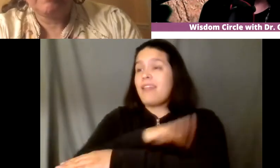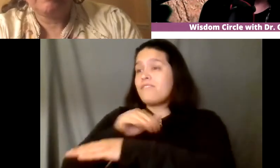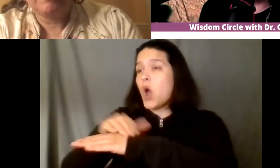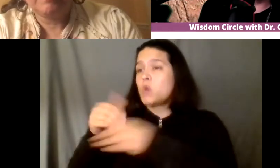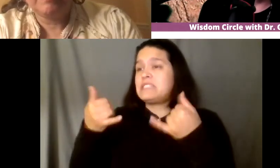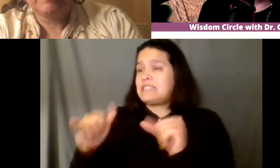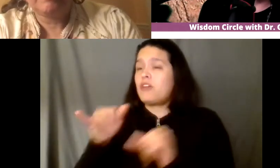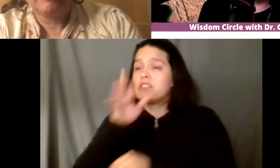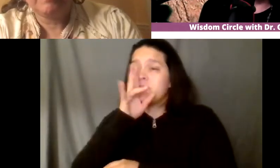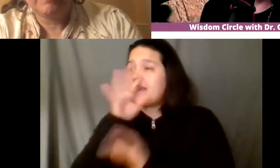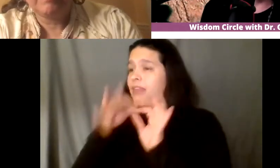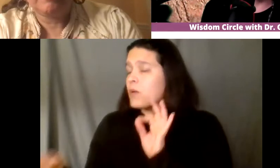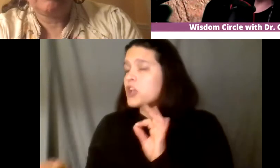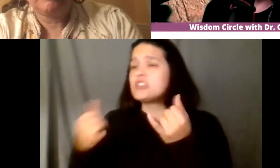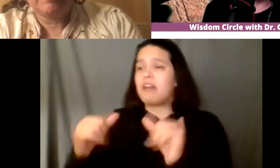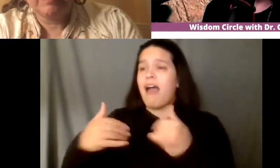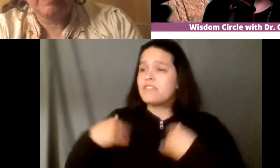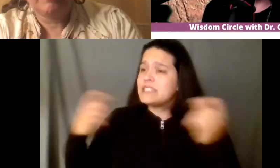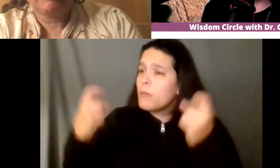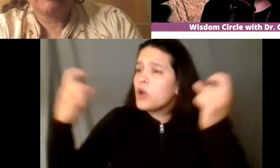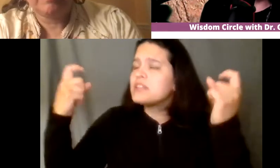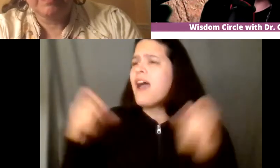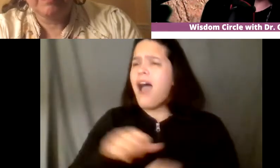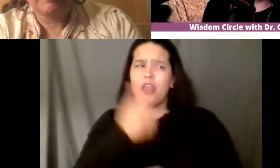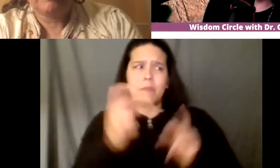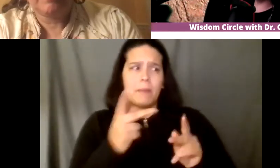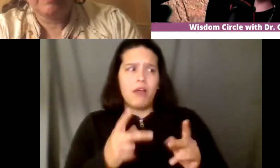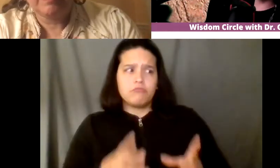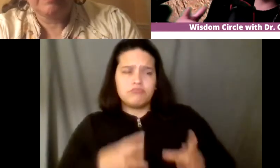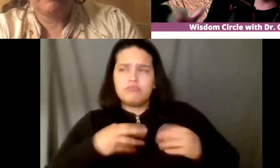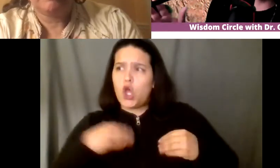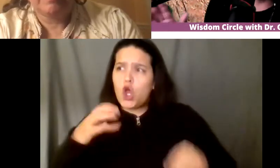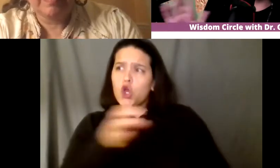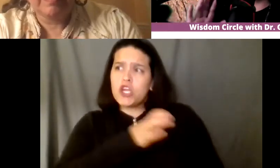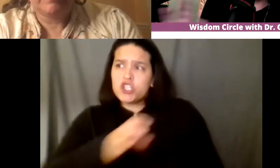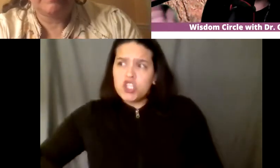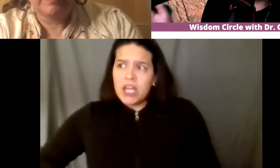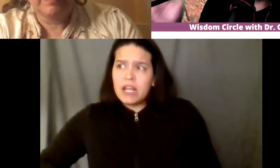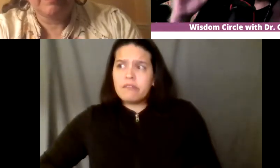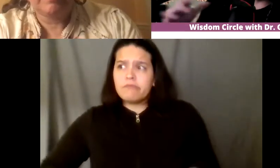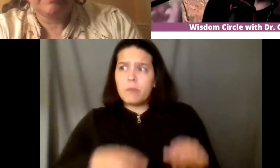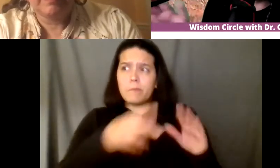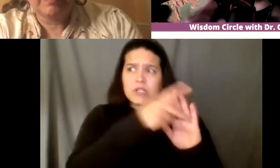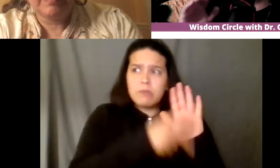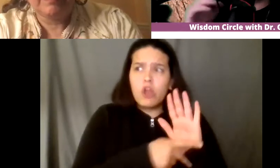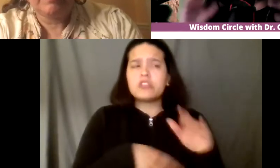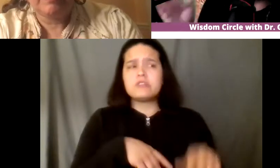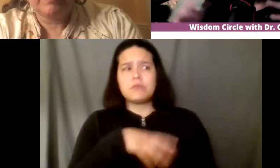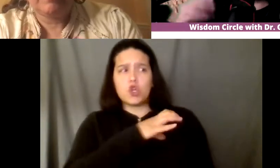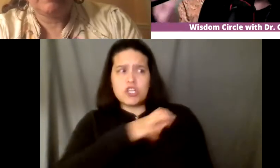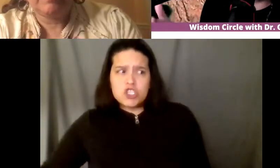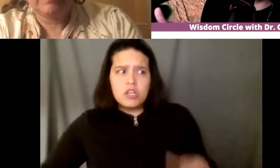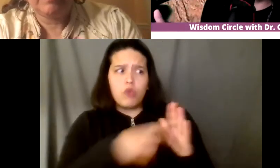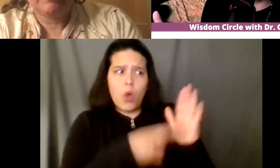amalgamated christian principles and still practice navajo ways and have taken certain parts of ceremonies out have kept others in